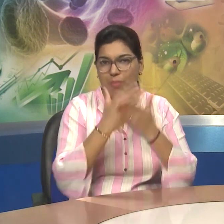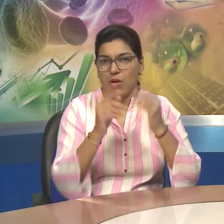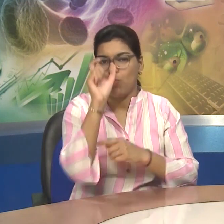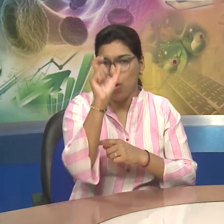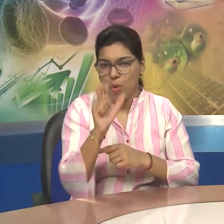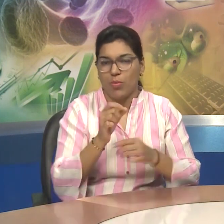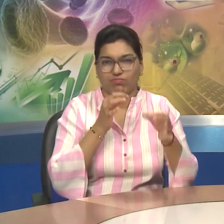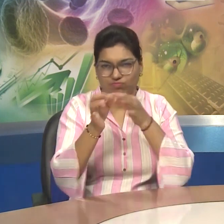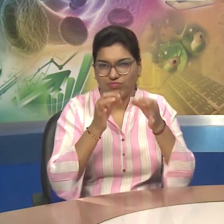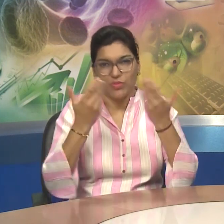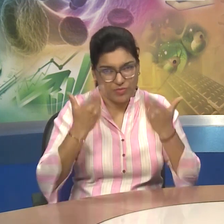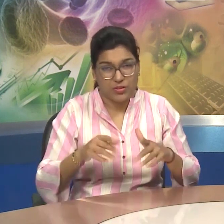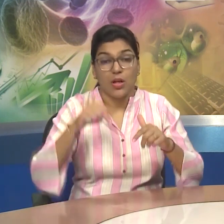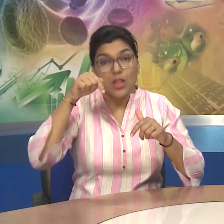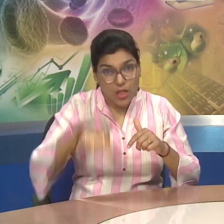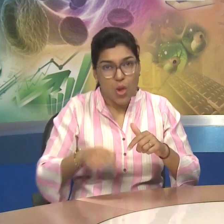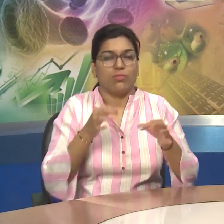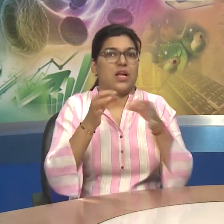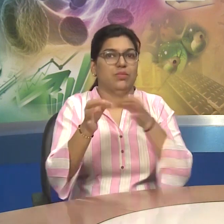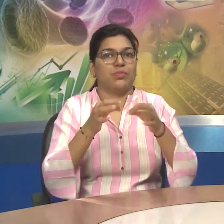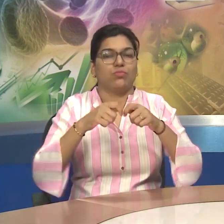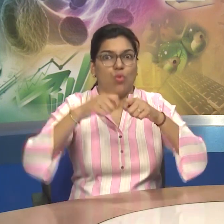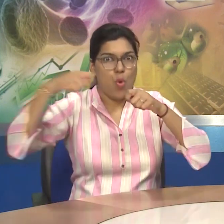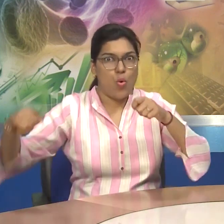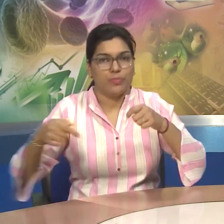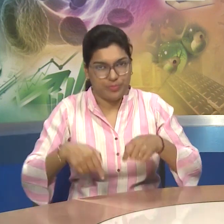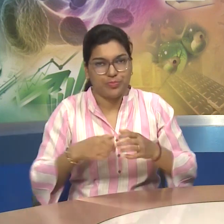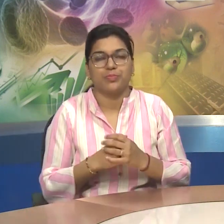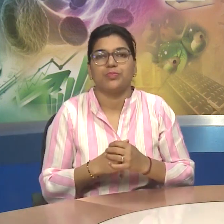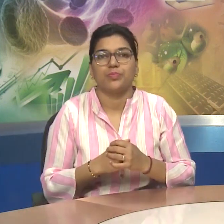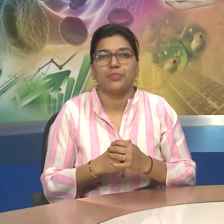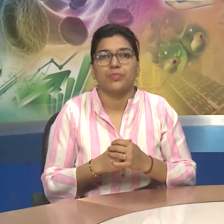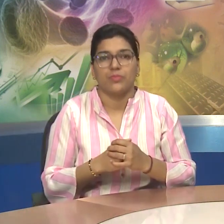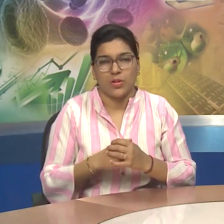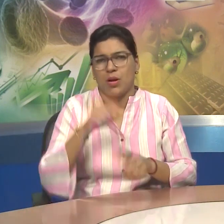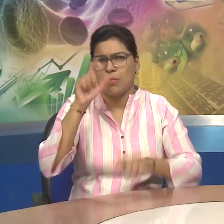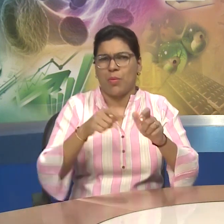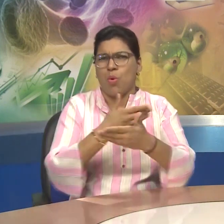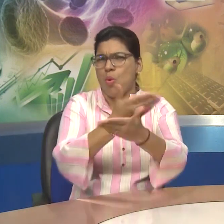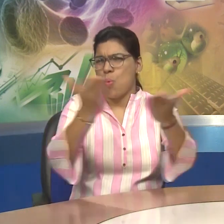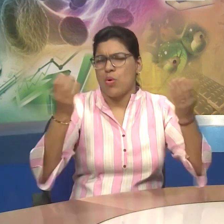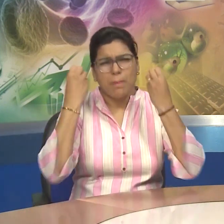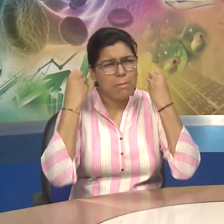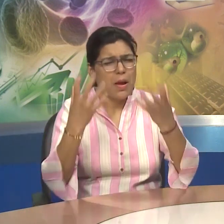In Part 1, we have explained all the difficult words which has come between in this